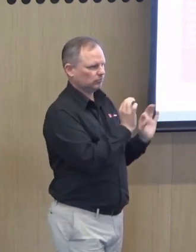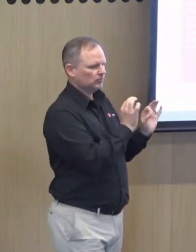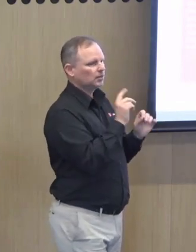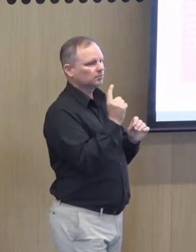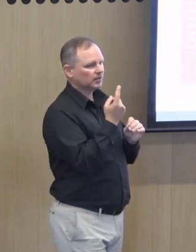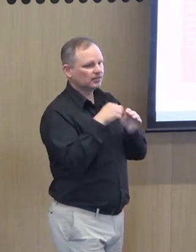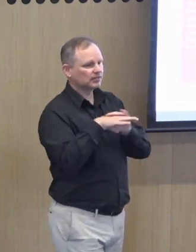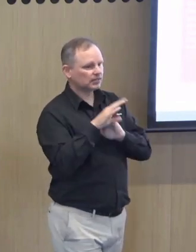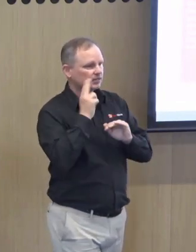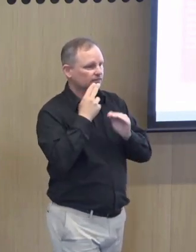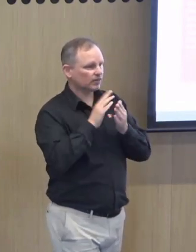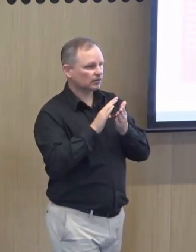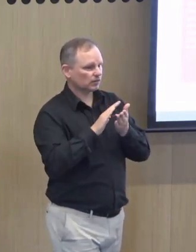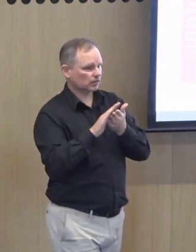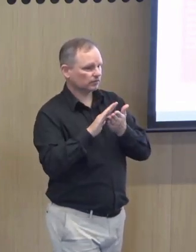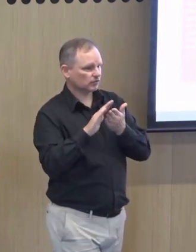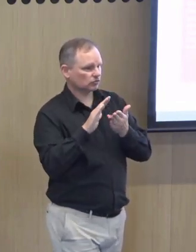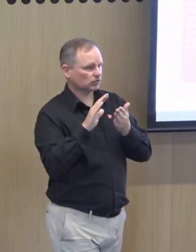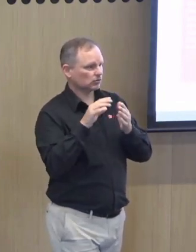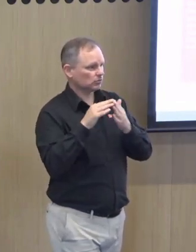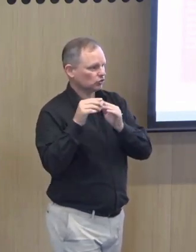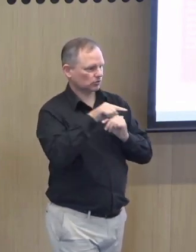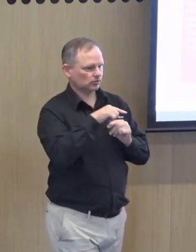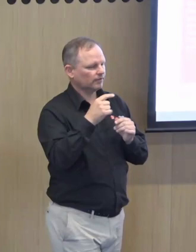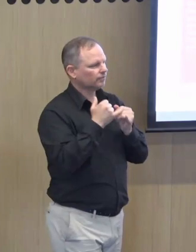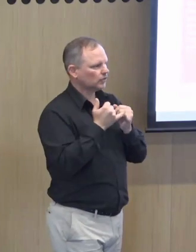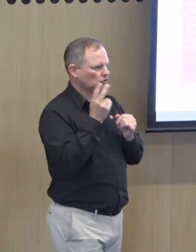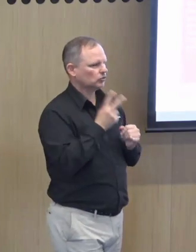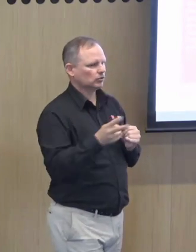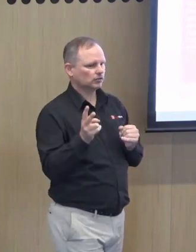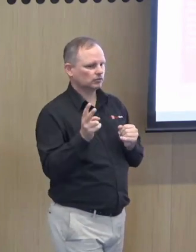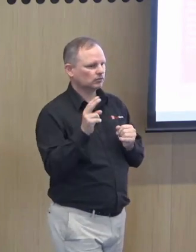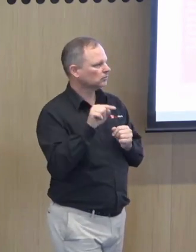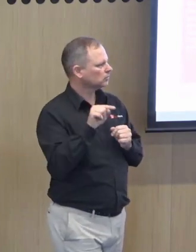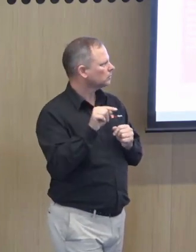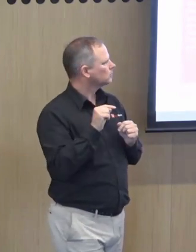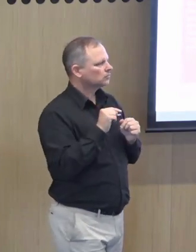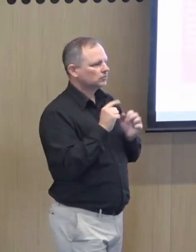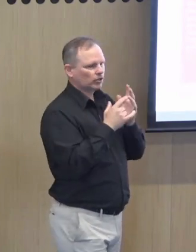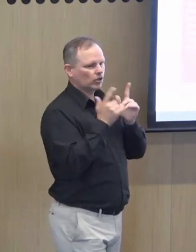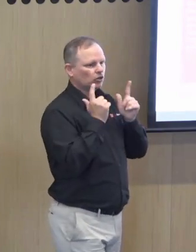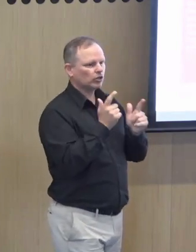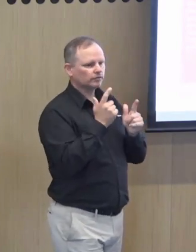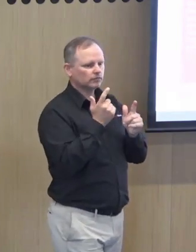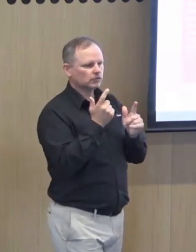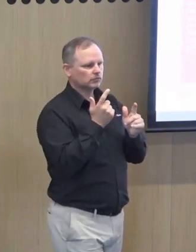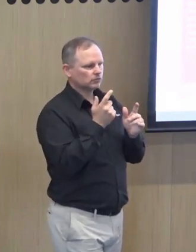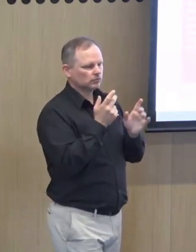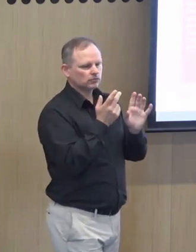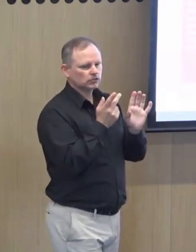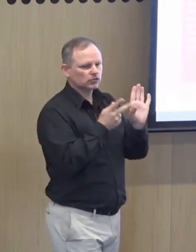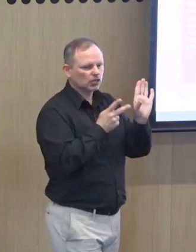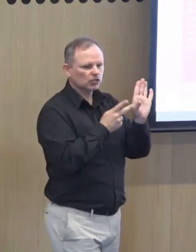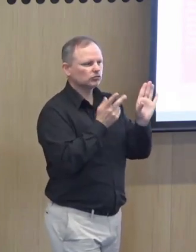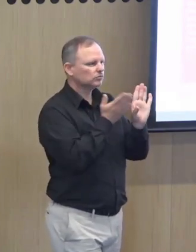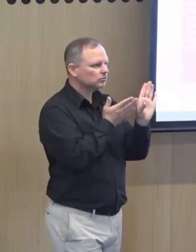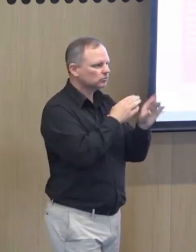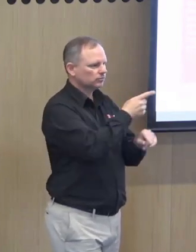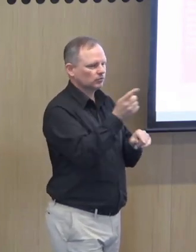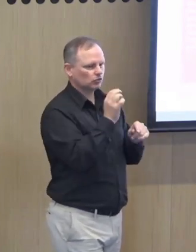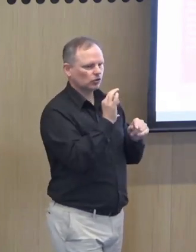deprivation, but it does exist in the deaf community and hard of hearing community in Australia. It's common for that to take place. And as a result of that, there's a lot